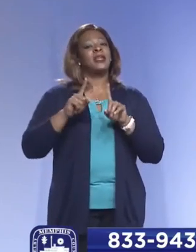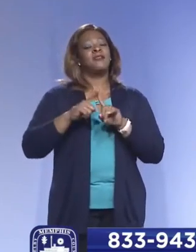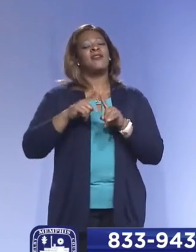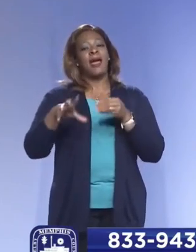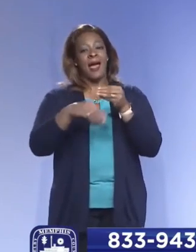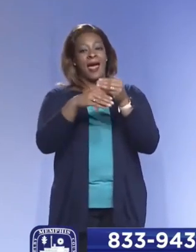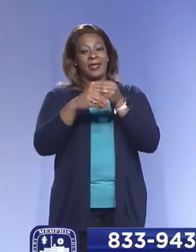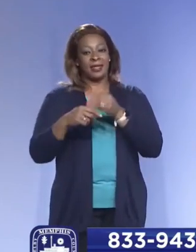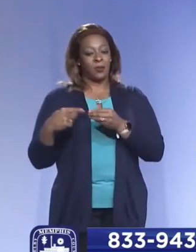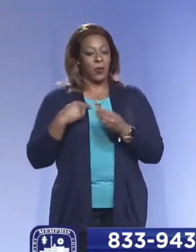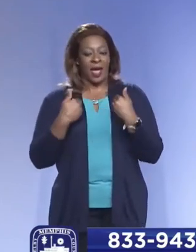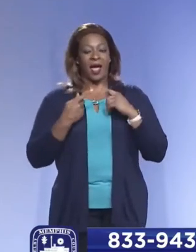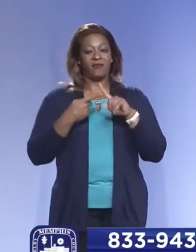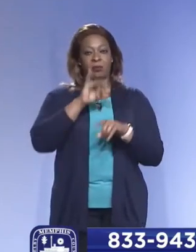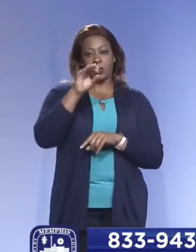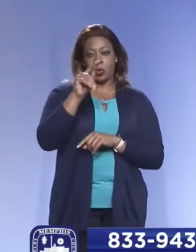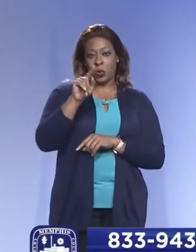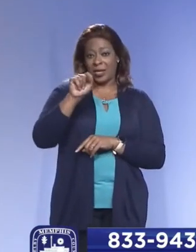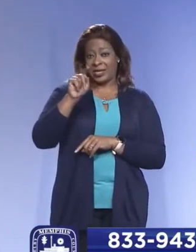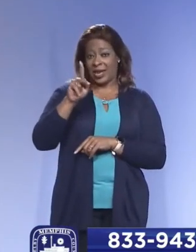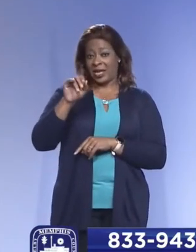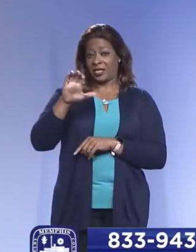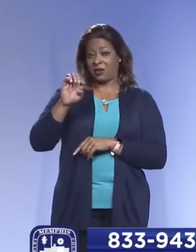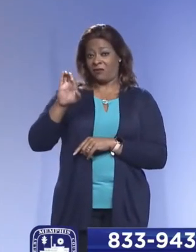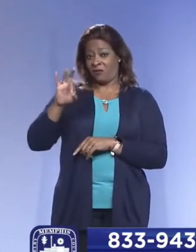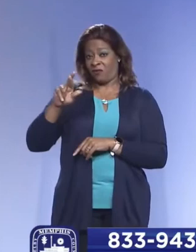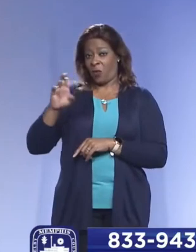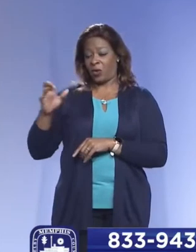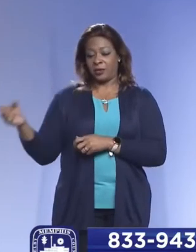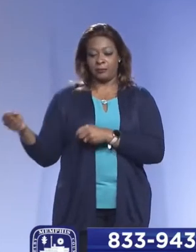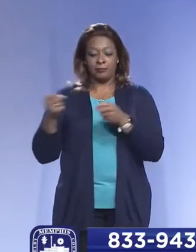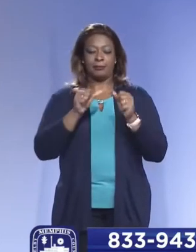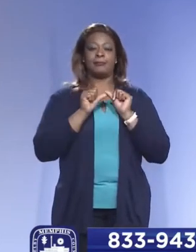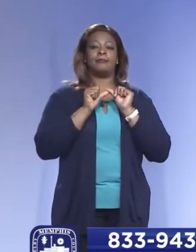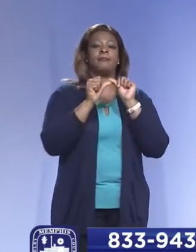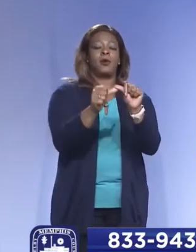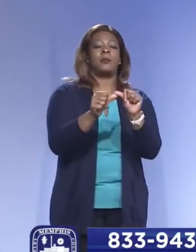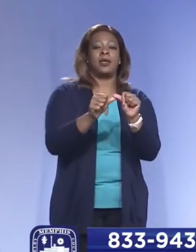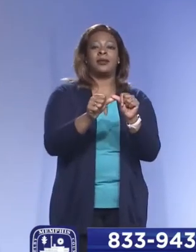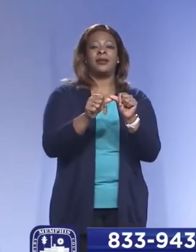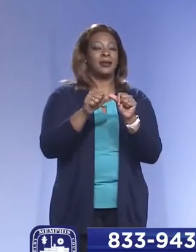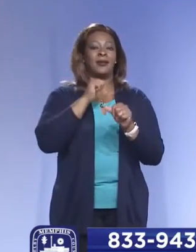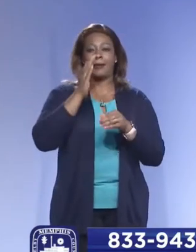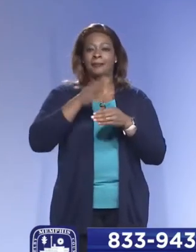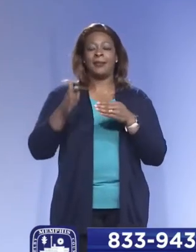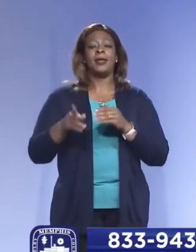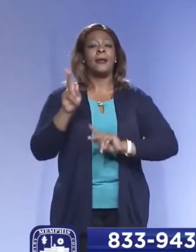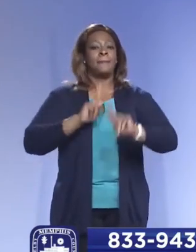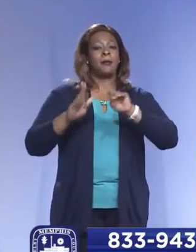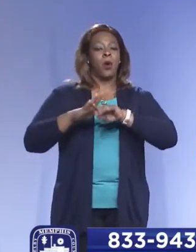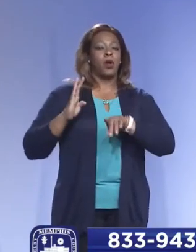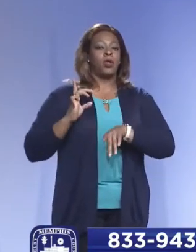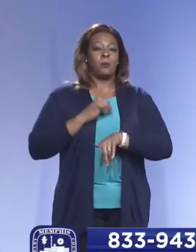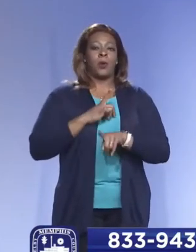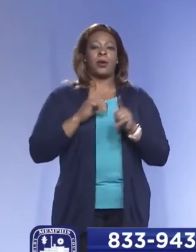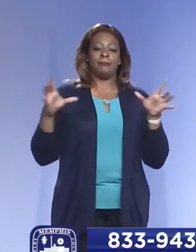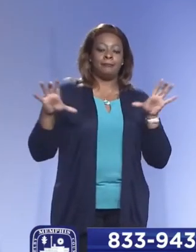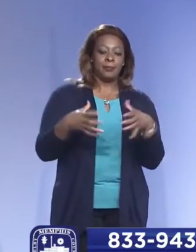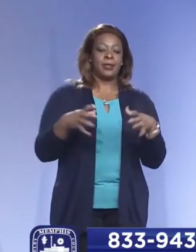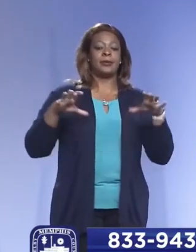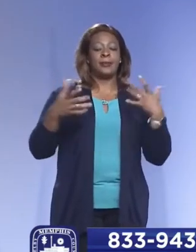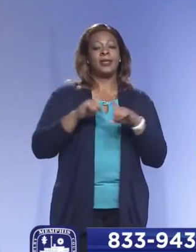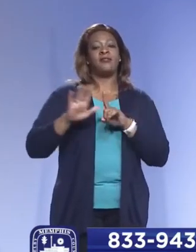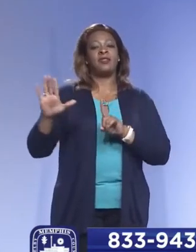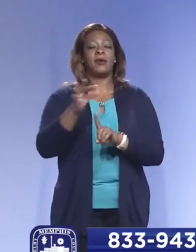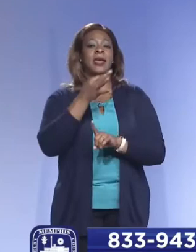that we have from the Joint Task Force to a permanent body. That means that there are individuals on the Board who have different